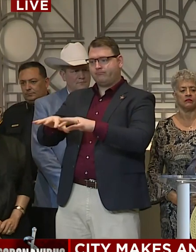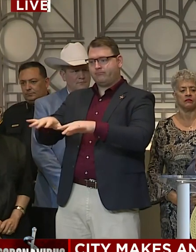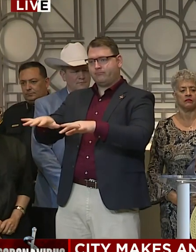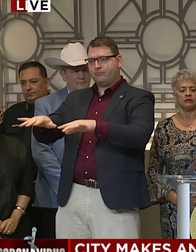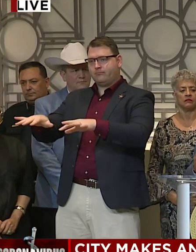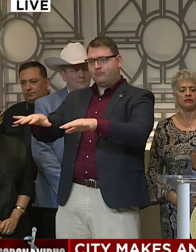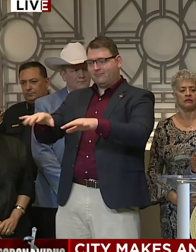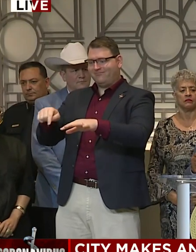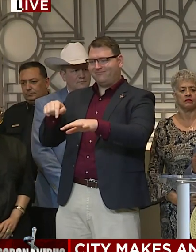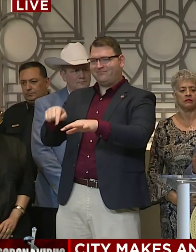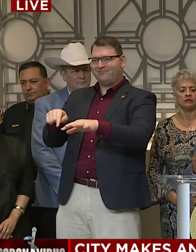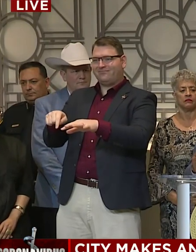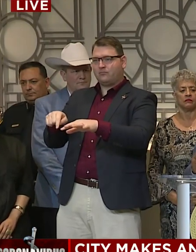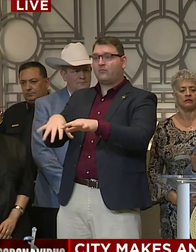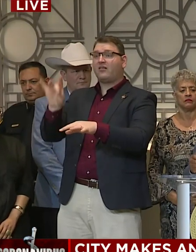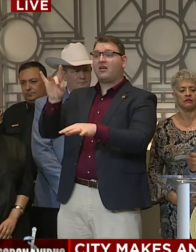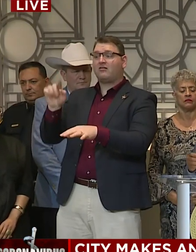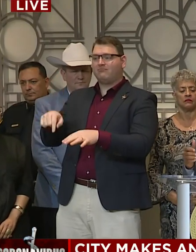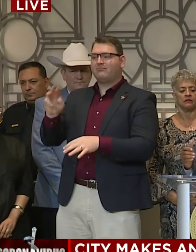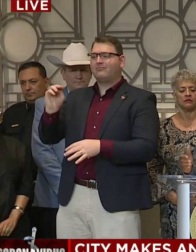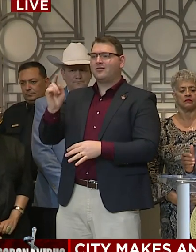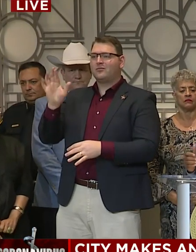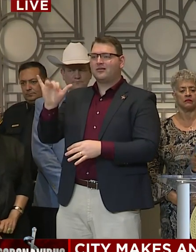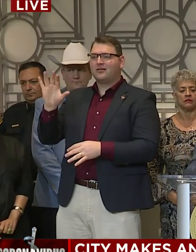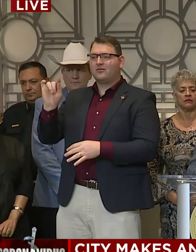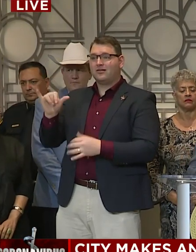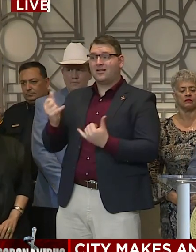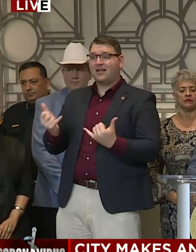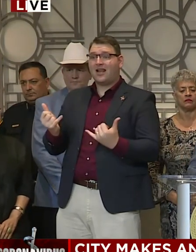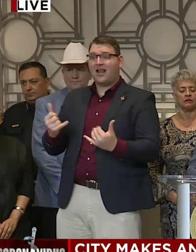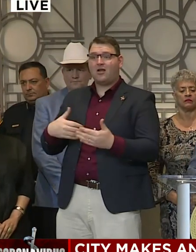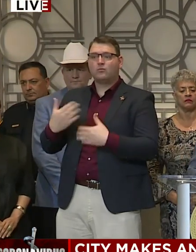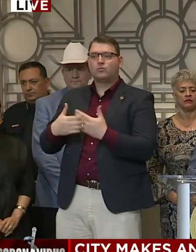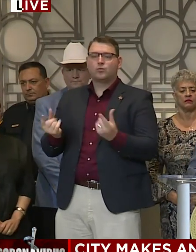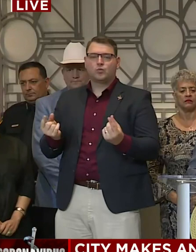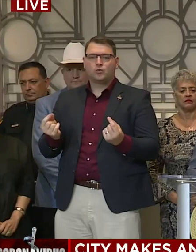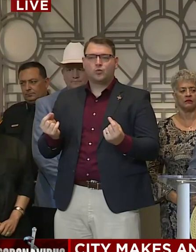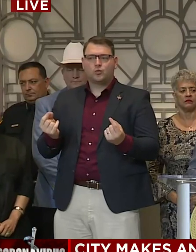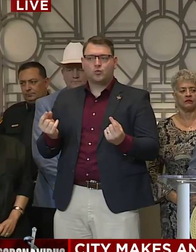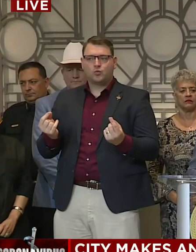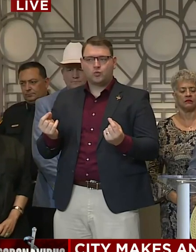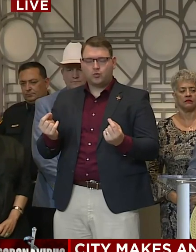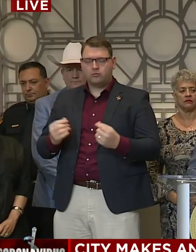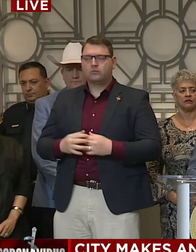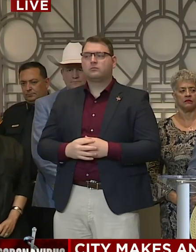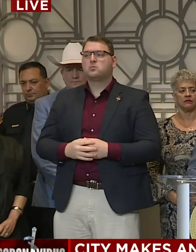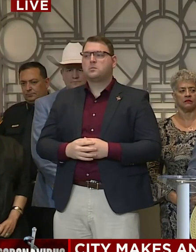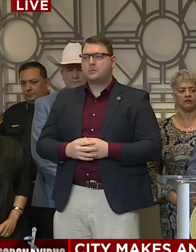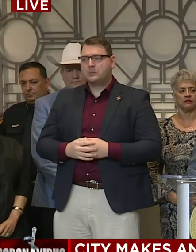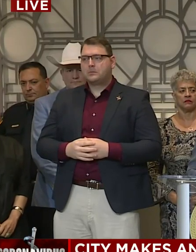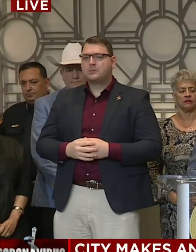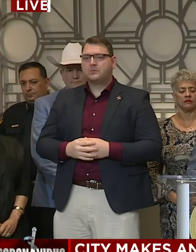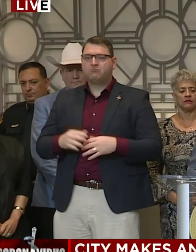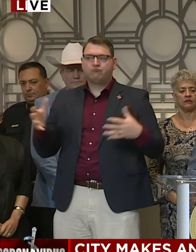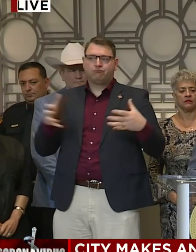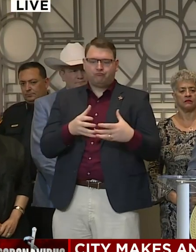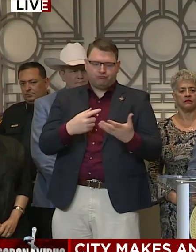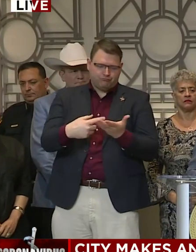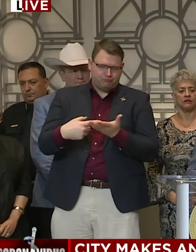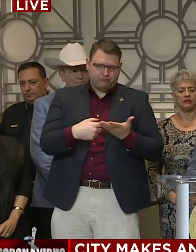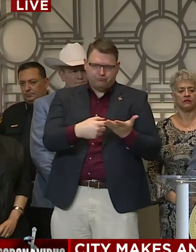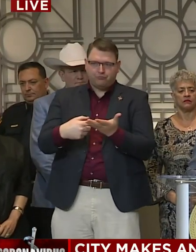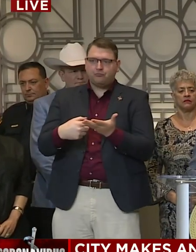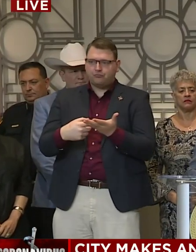that takes us to what do we do next? I will tell you, by the end of today,